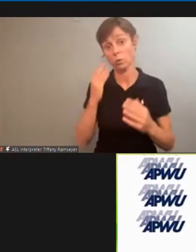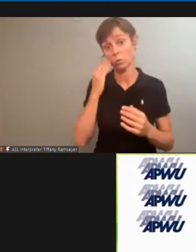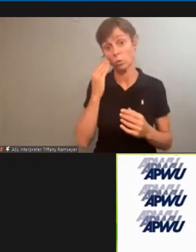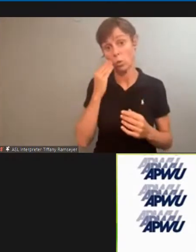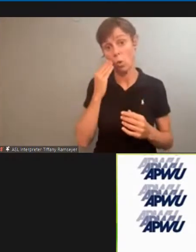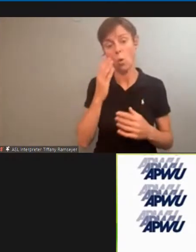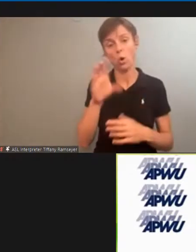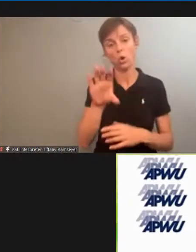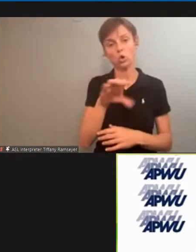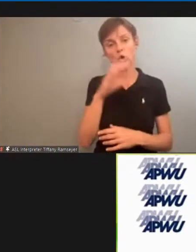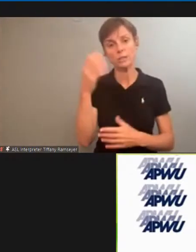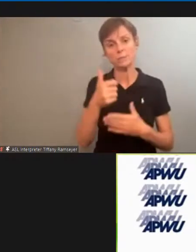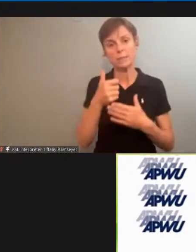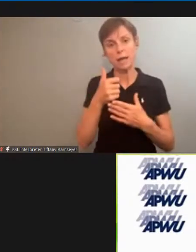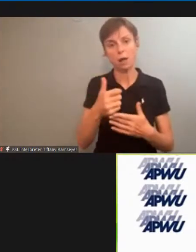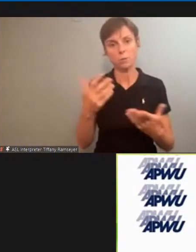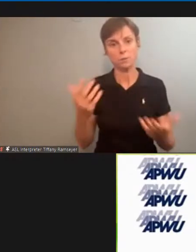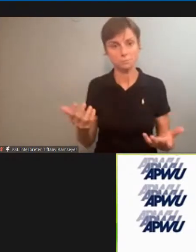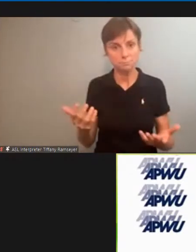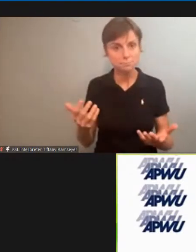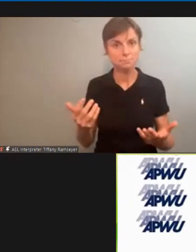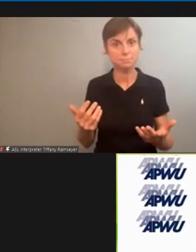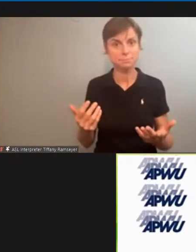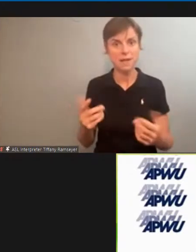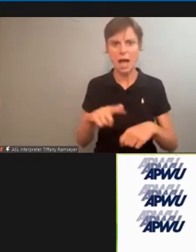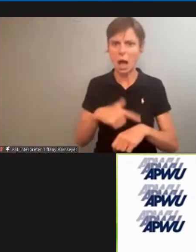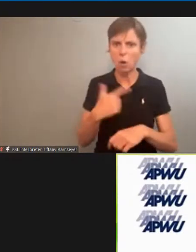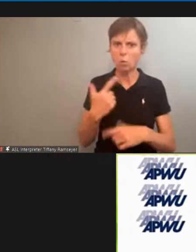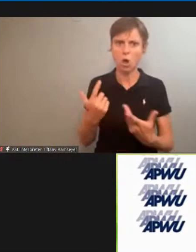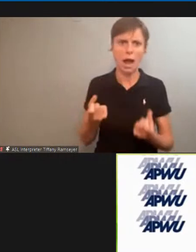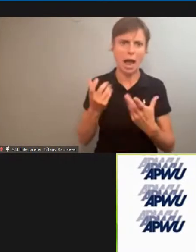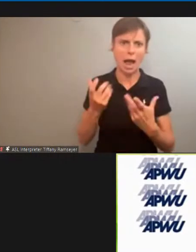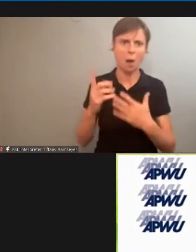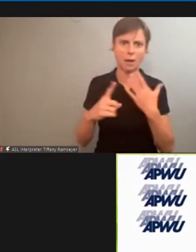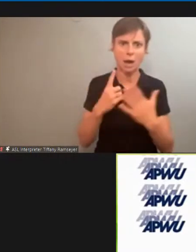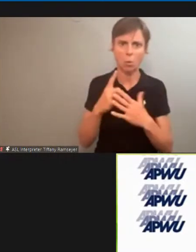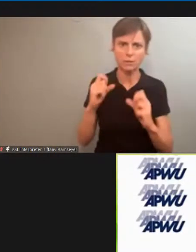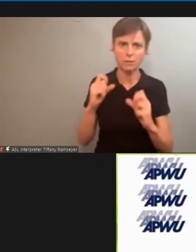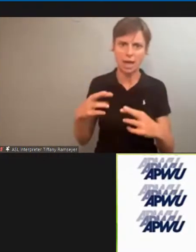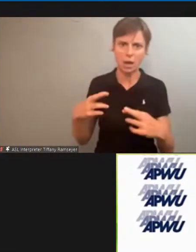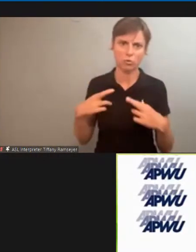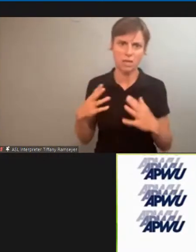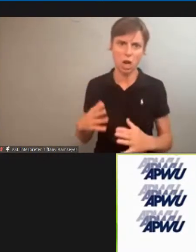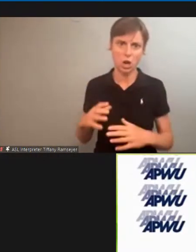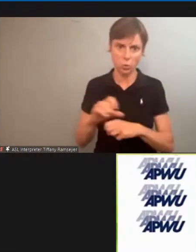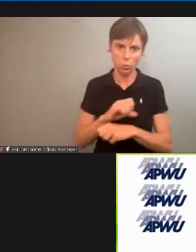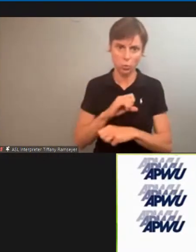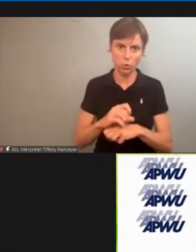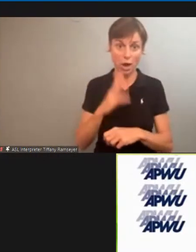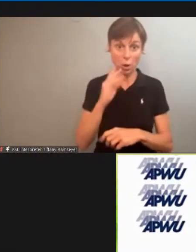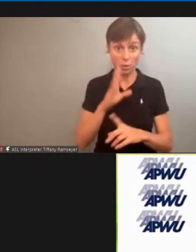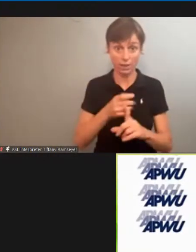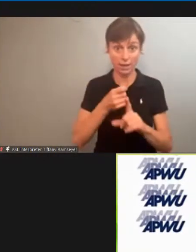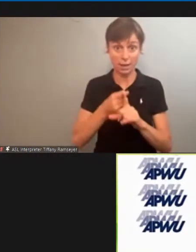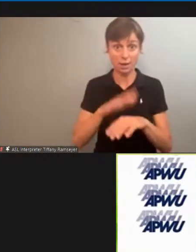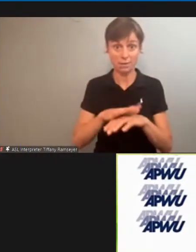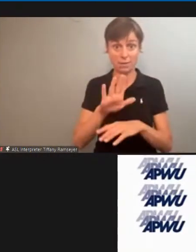Christmas help, how long and how many hours could they work, and would it impact their retirement?